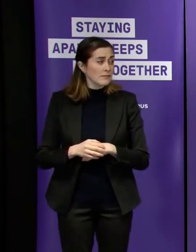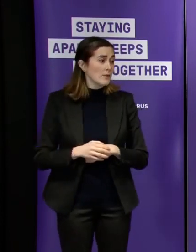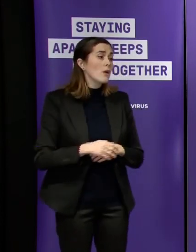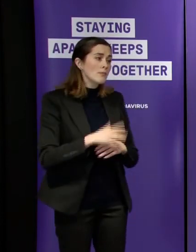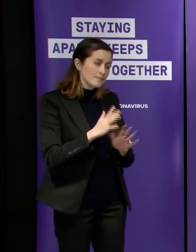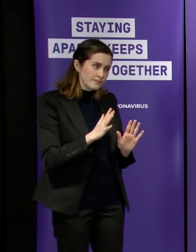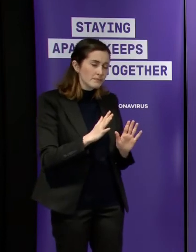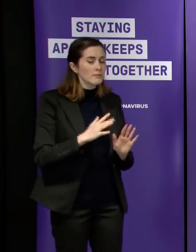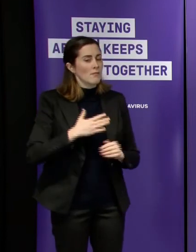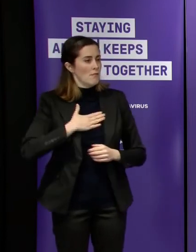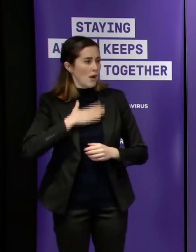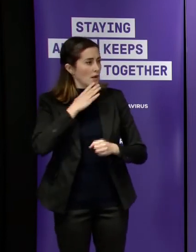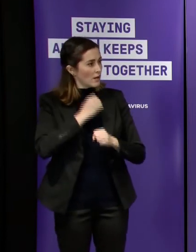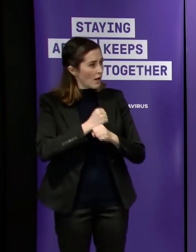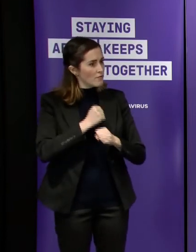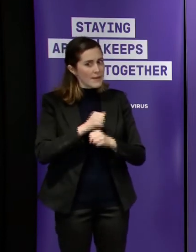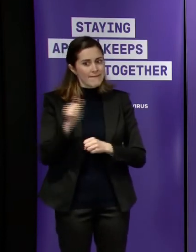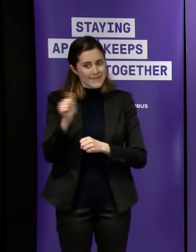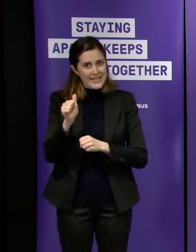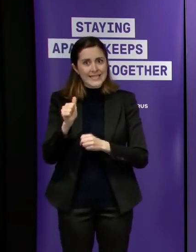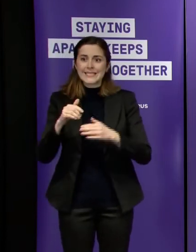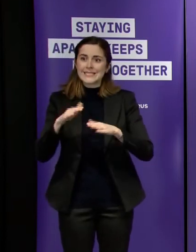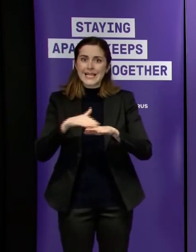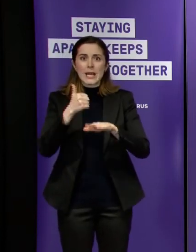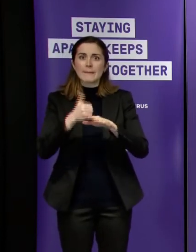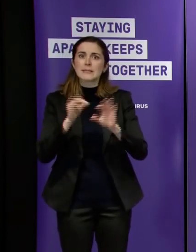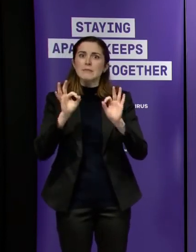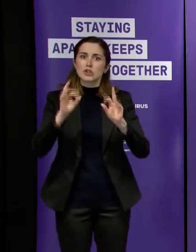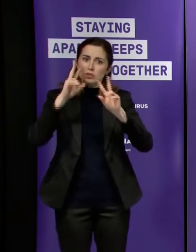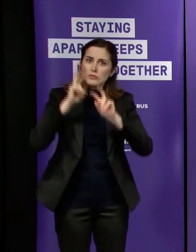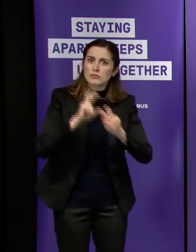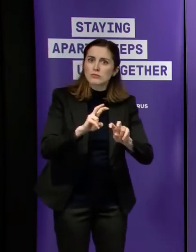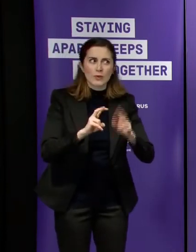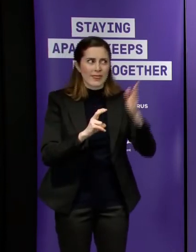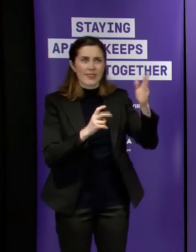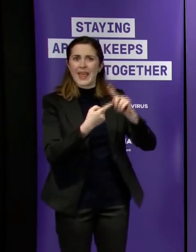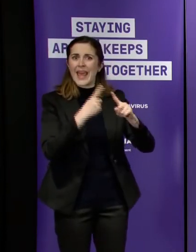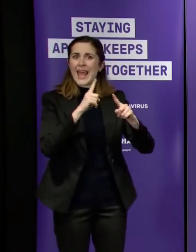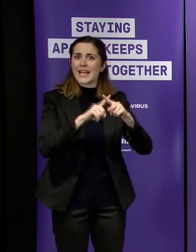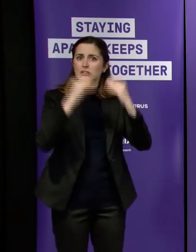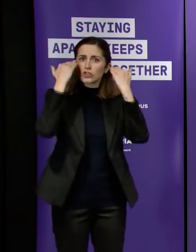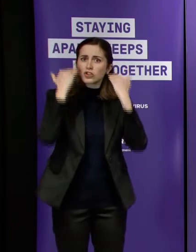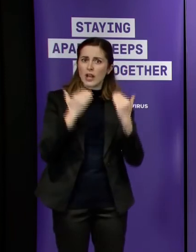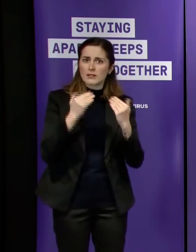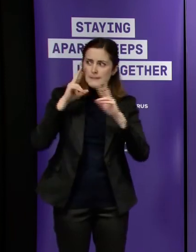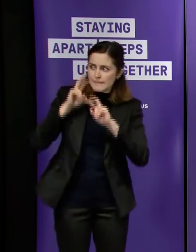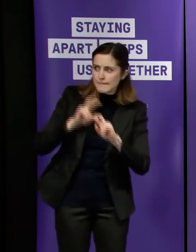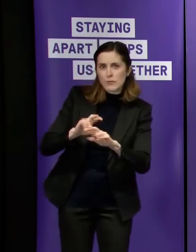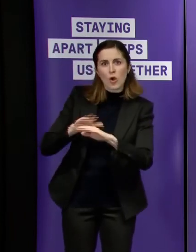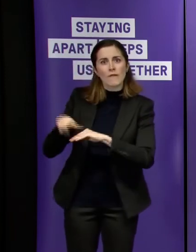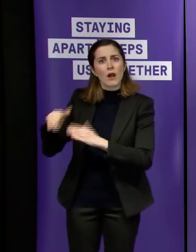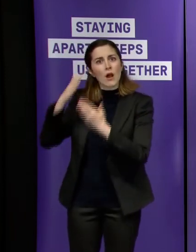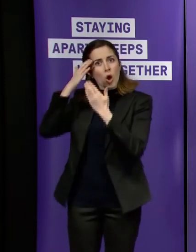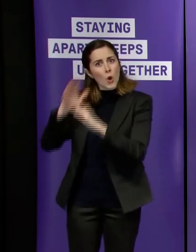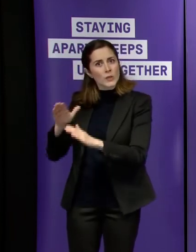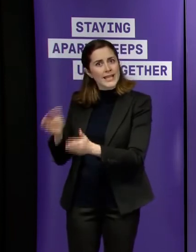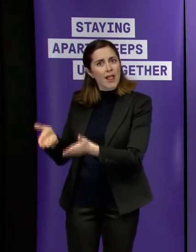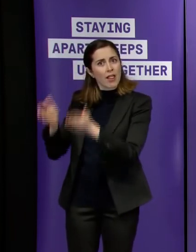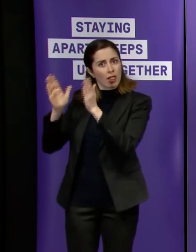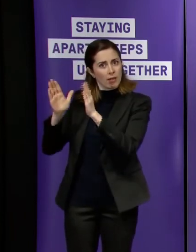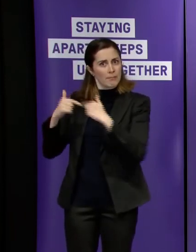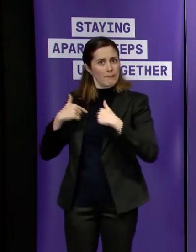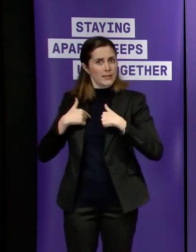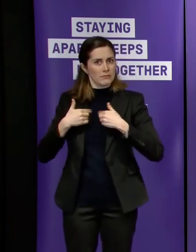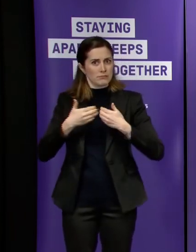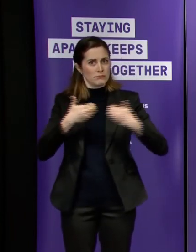answers that we need um i i i think we've now got to the real question and i think what i've done what i've said all the way